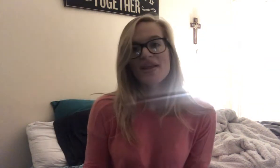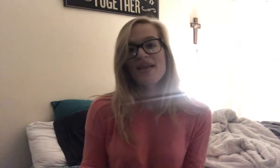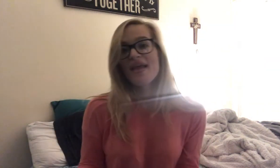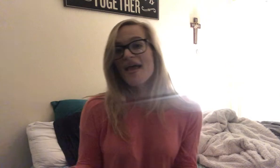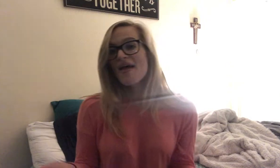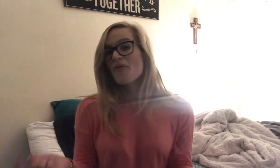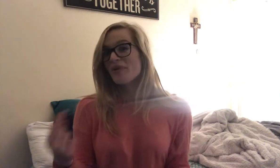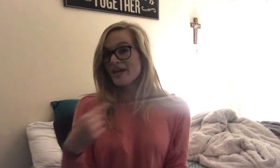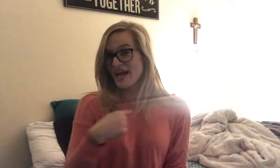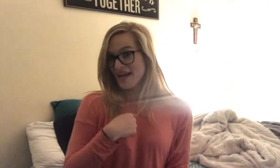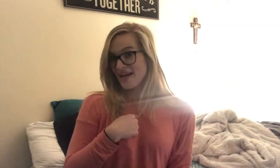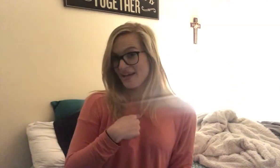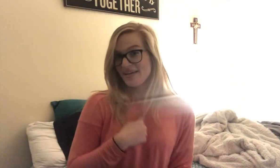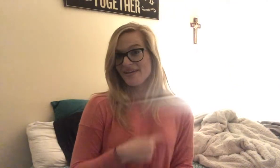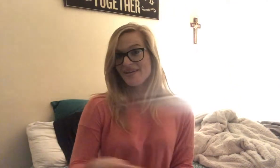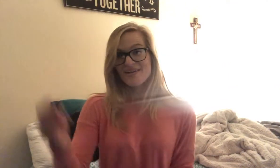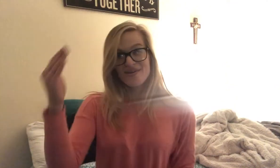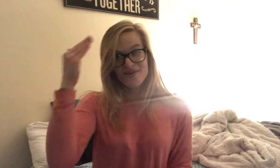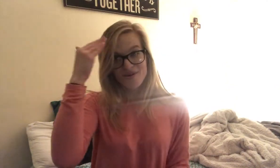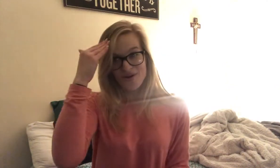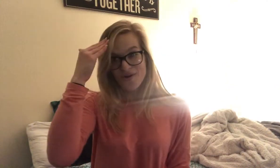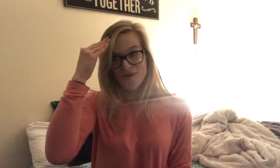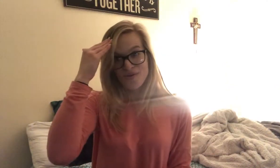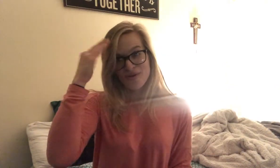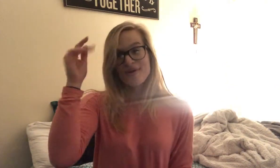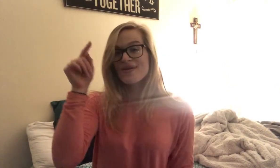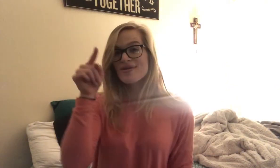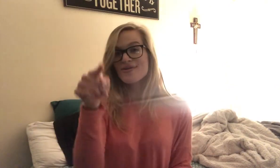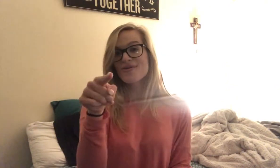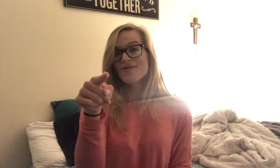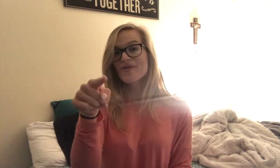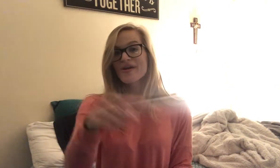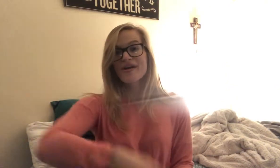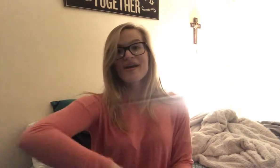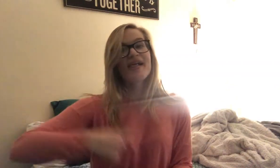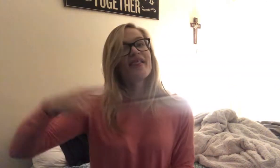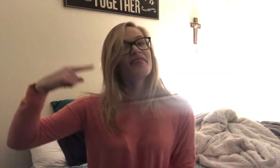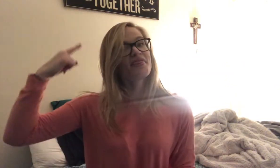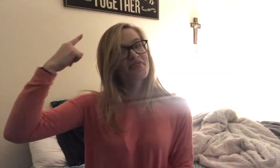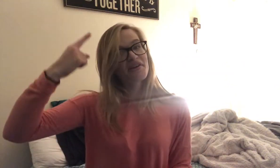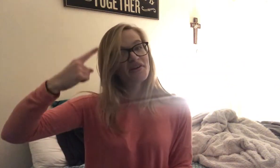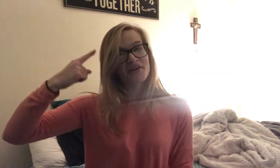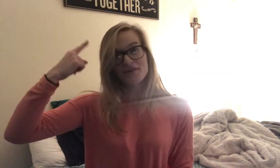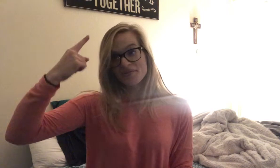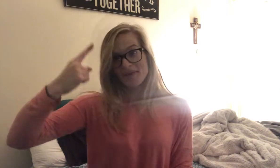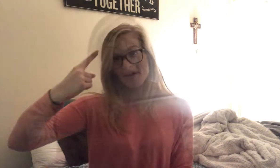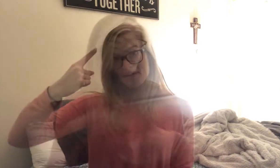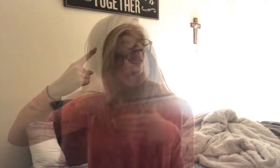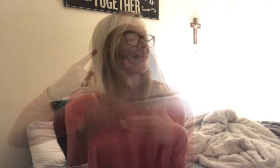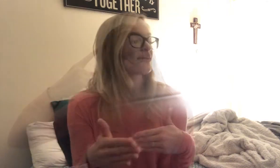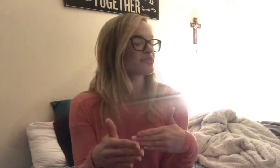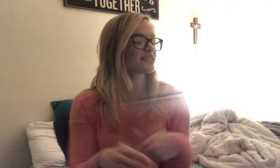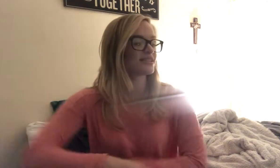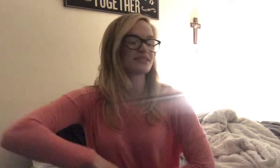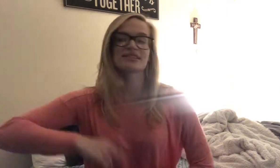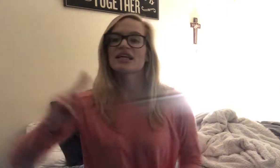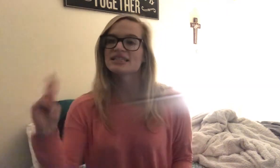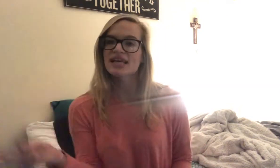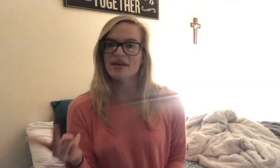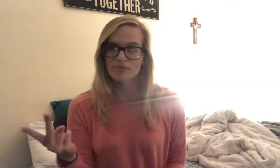When I. Know. You're. Thinking. About it. Is the second